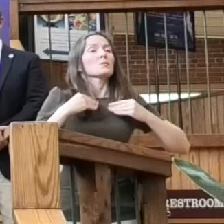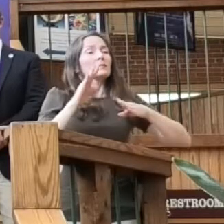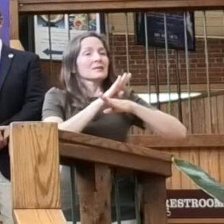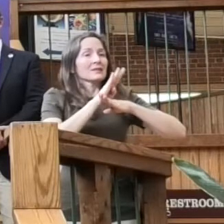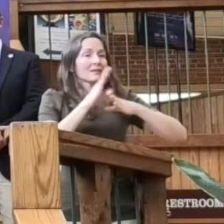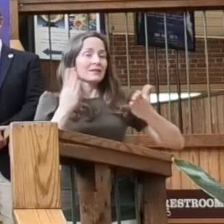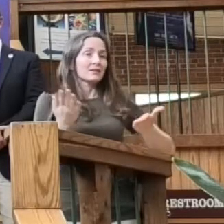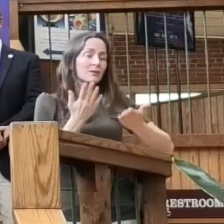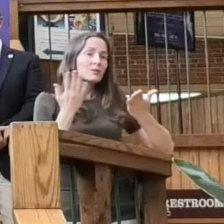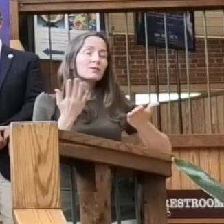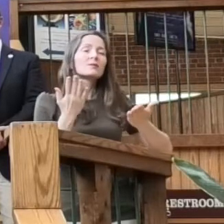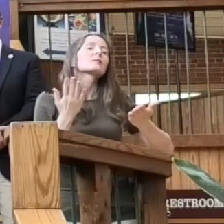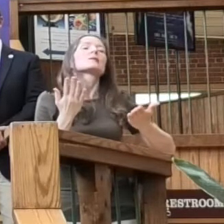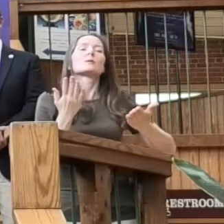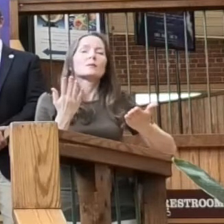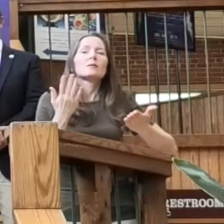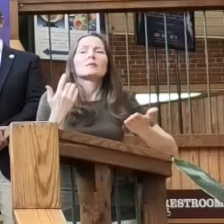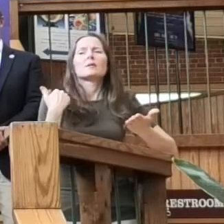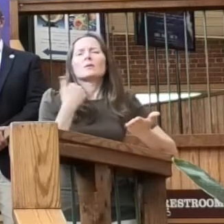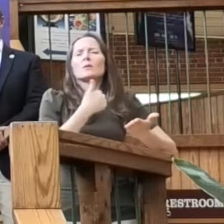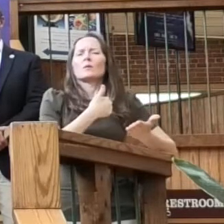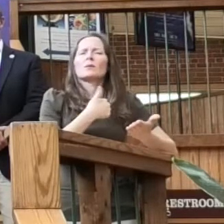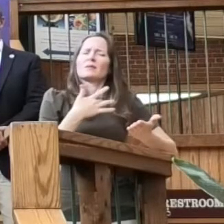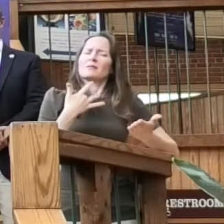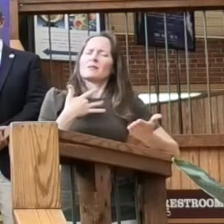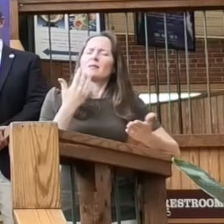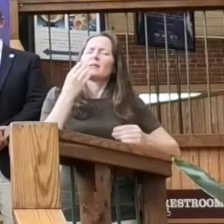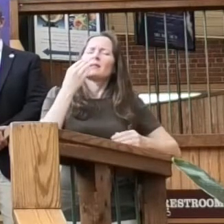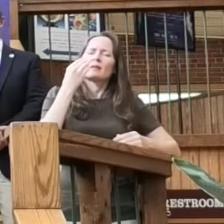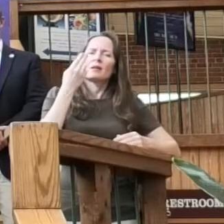we've found Howard County to be our home.